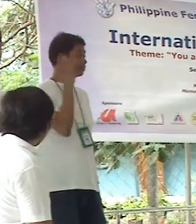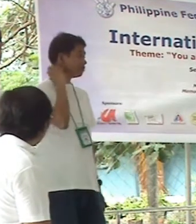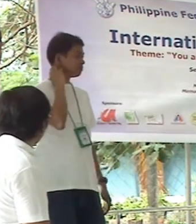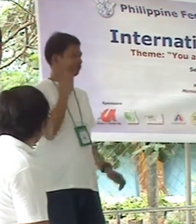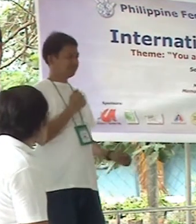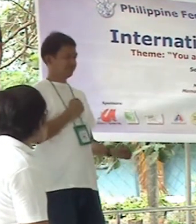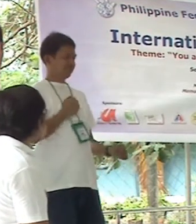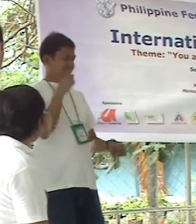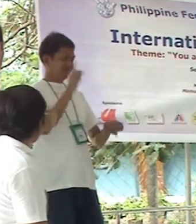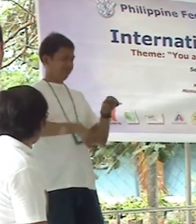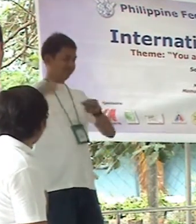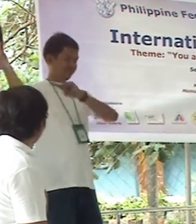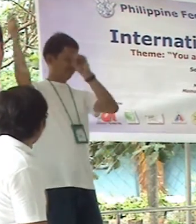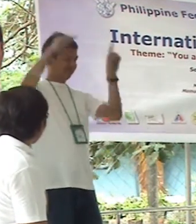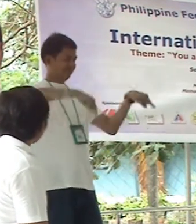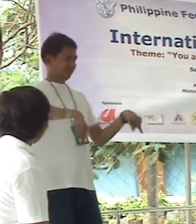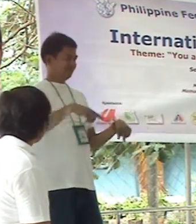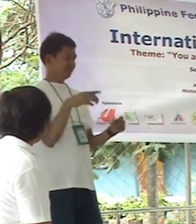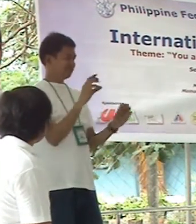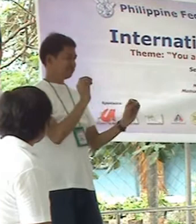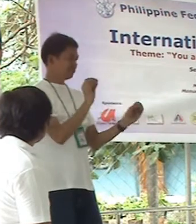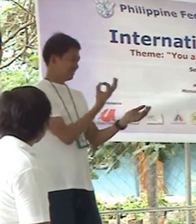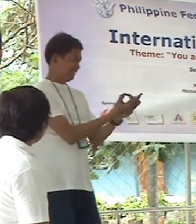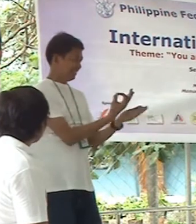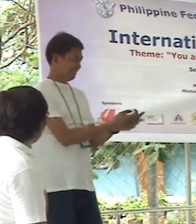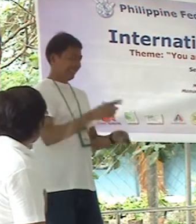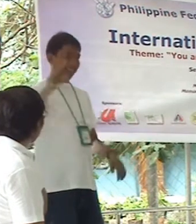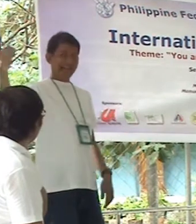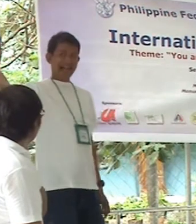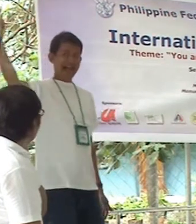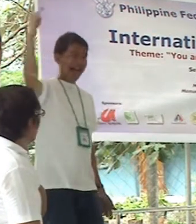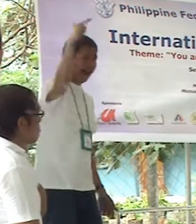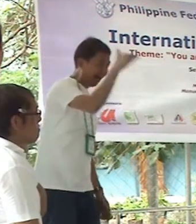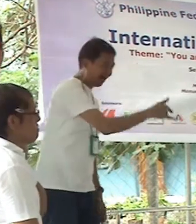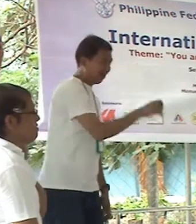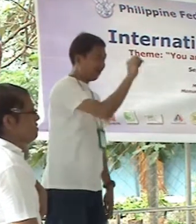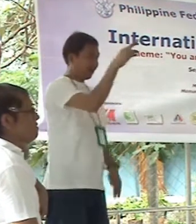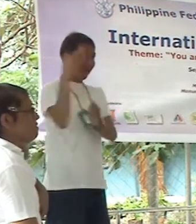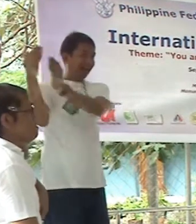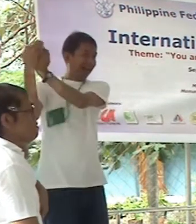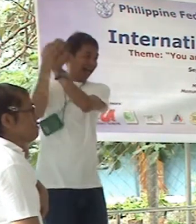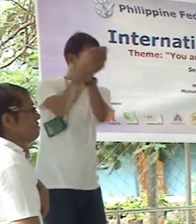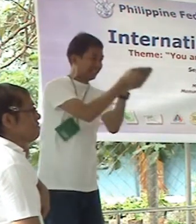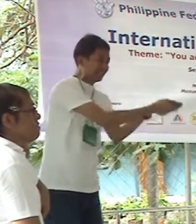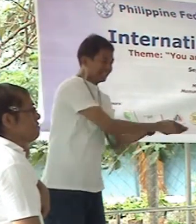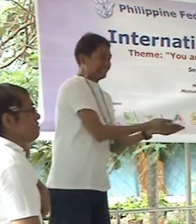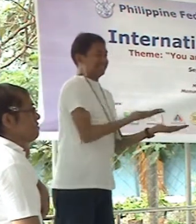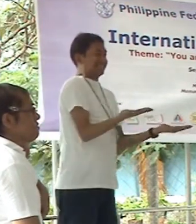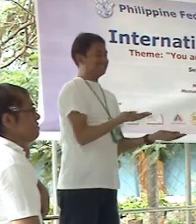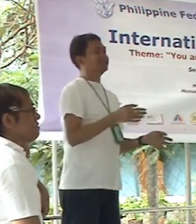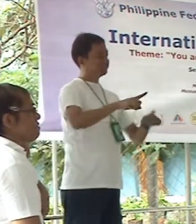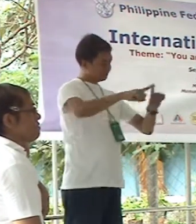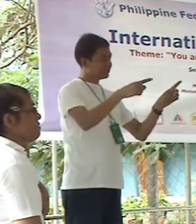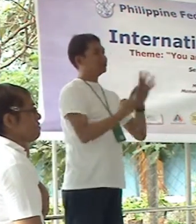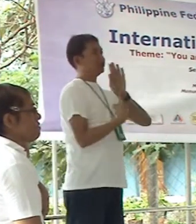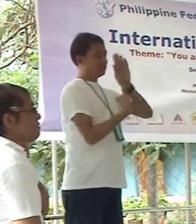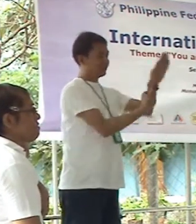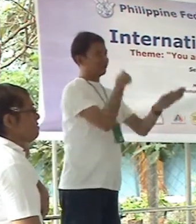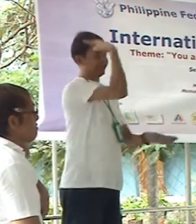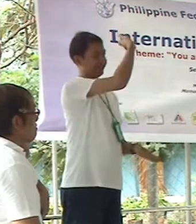And the Visayans, sorry, they cannot tell me yung mga Visayans because they not fair to come